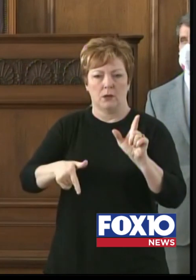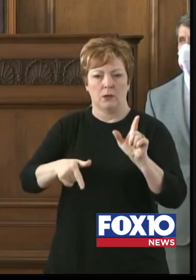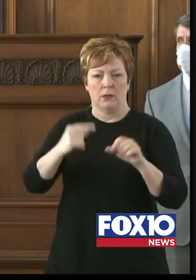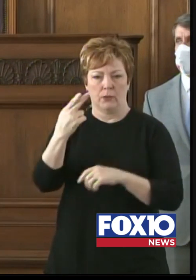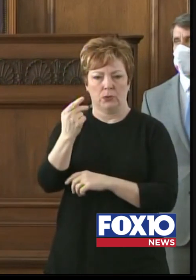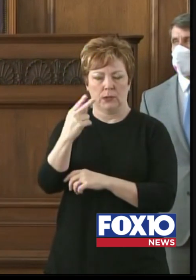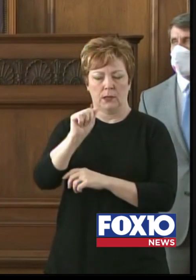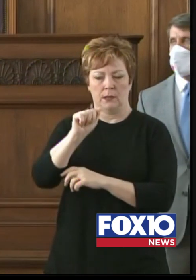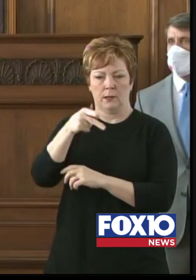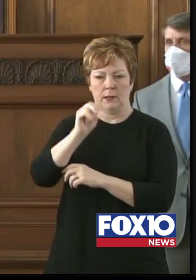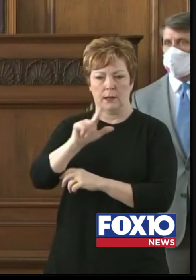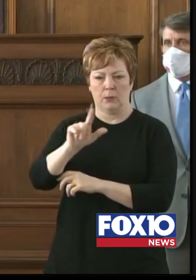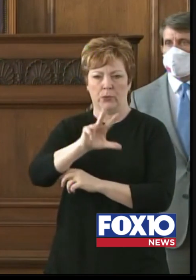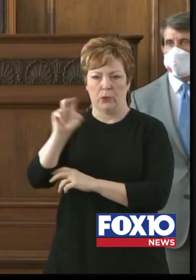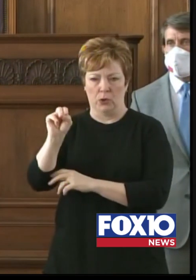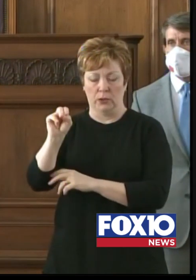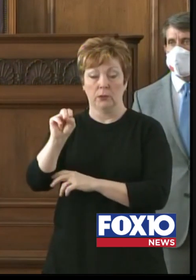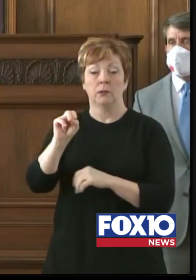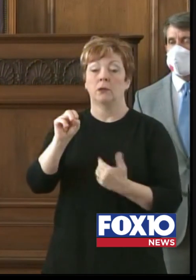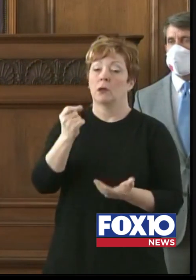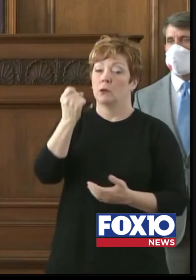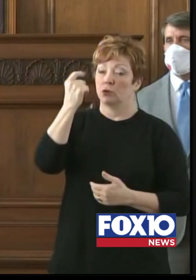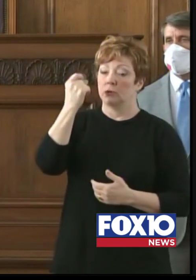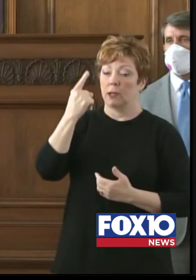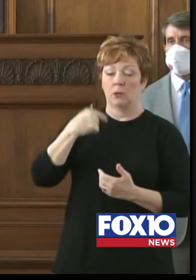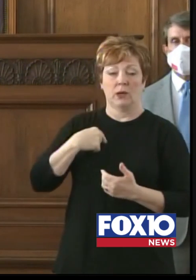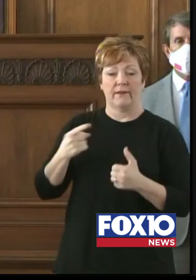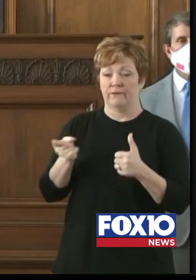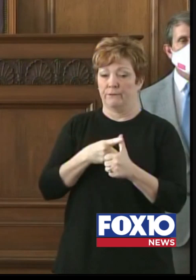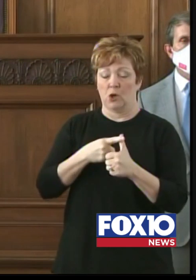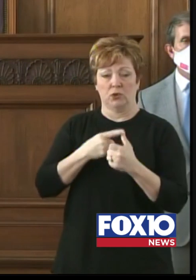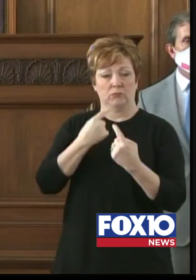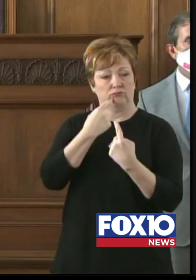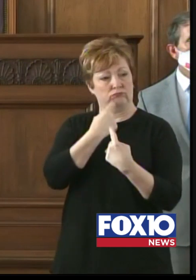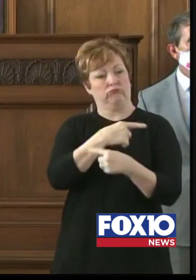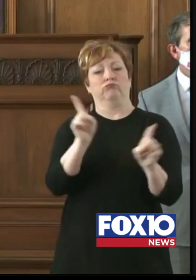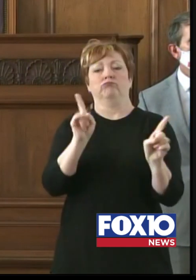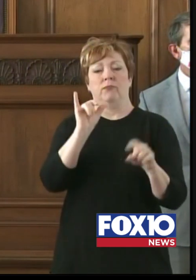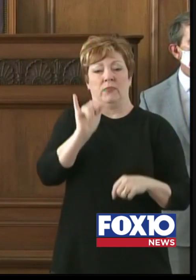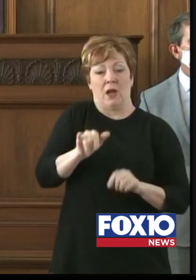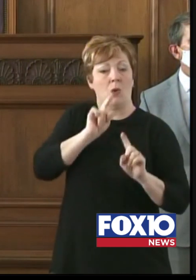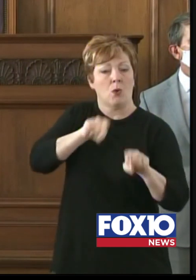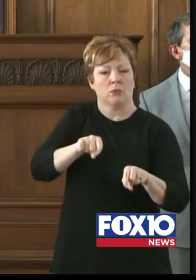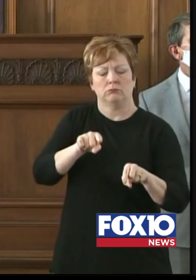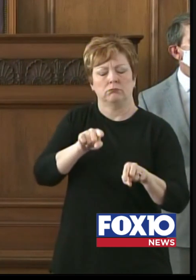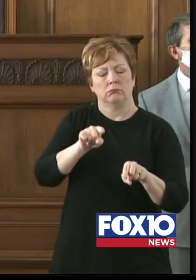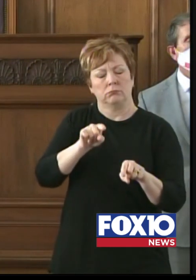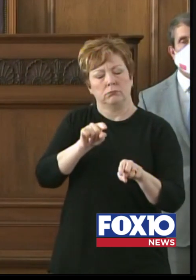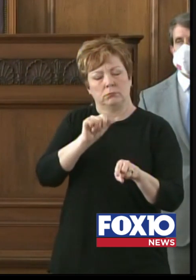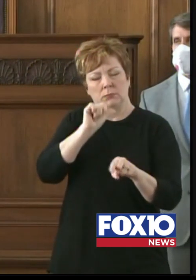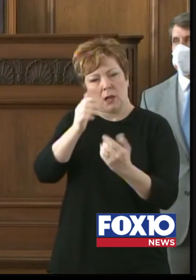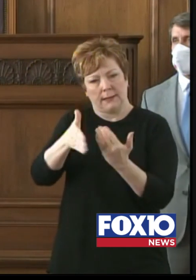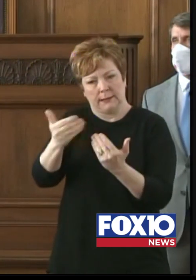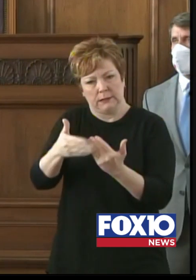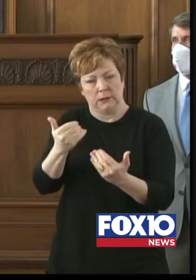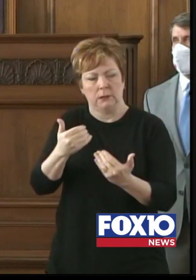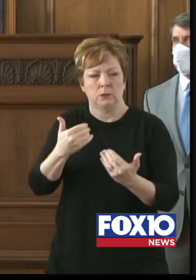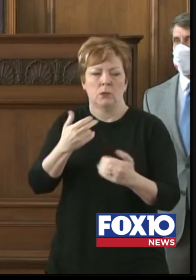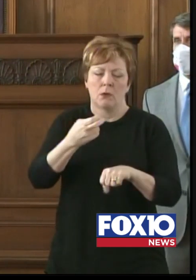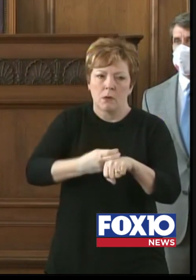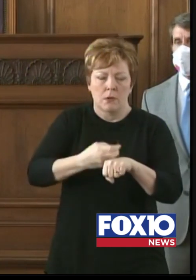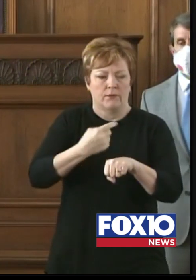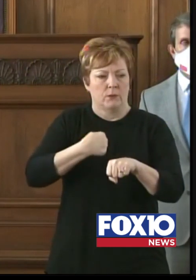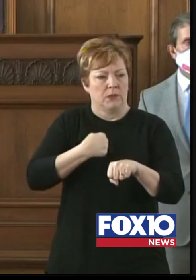Issuing this order in the first place was not something I did lightly, and it was extremely difficult to tell businesses to close their